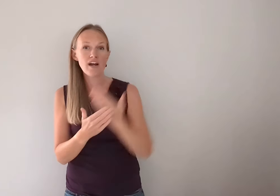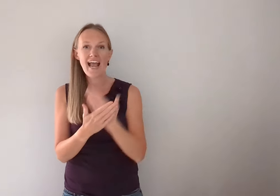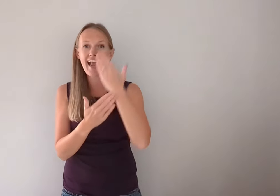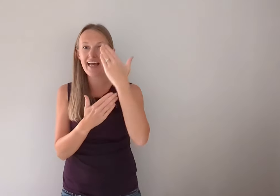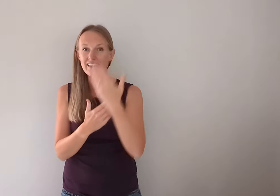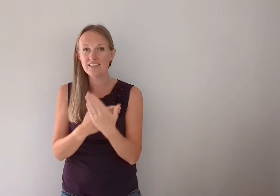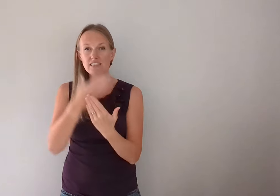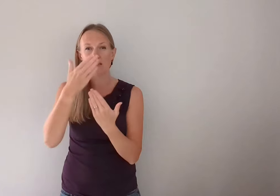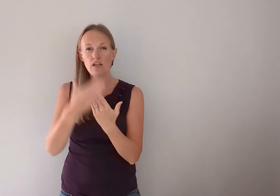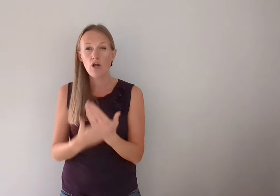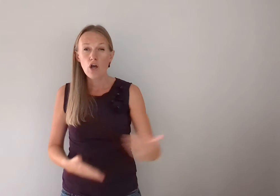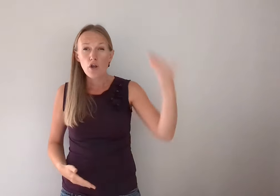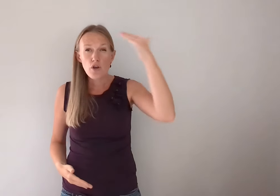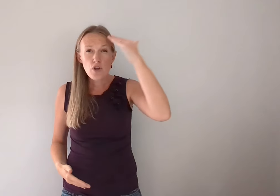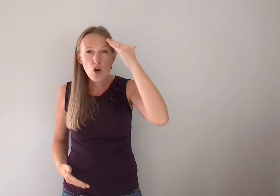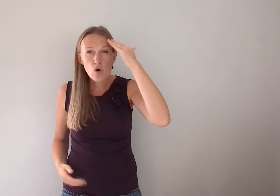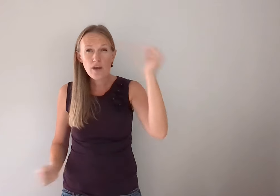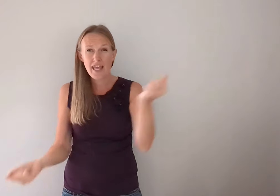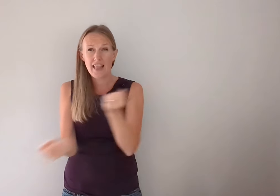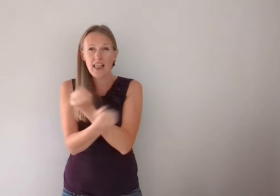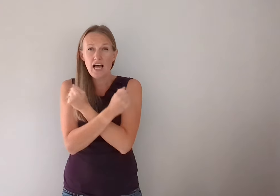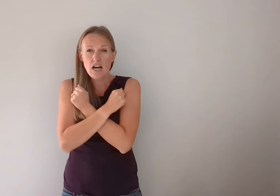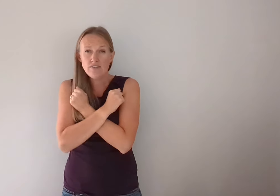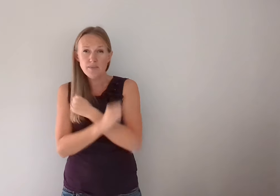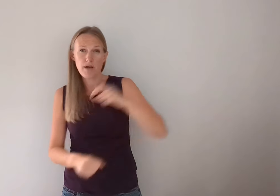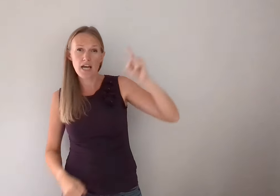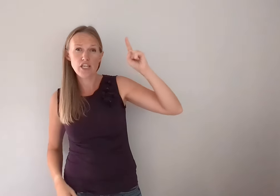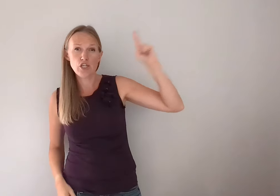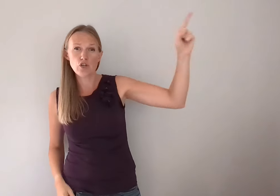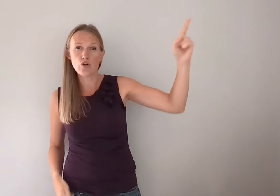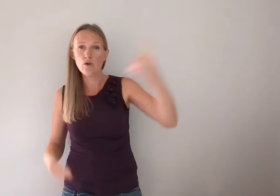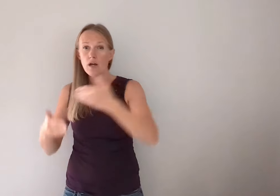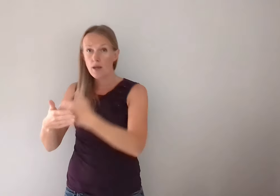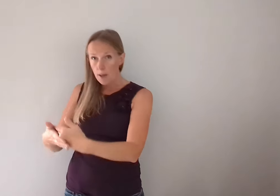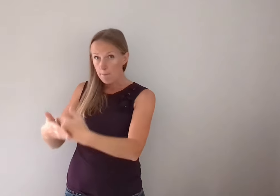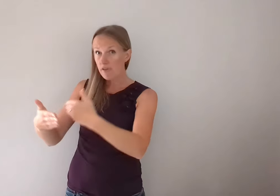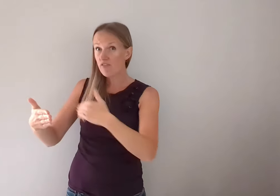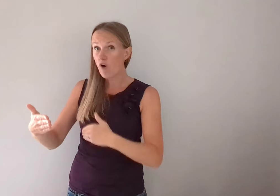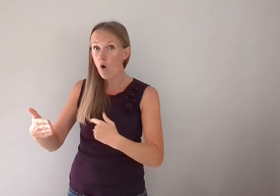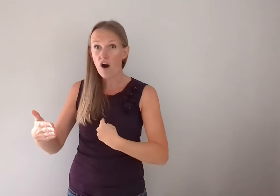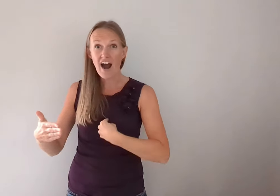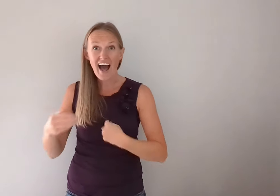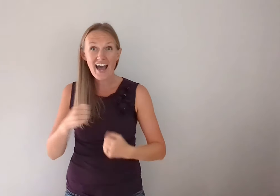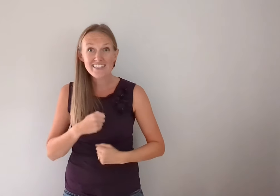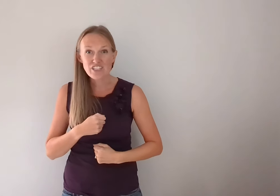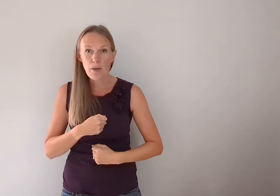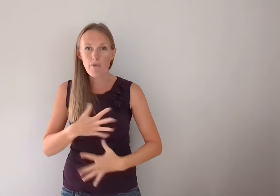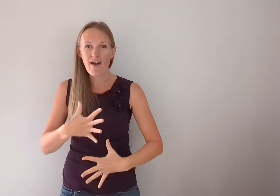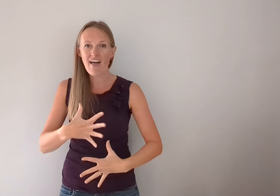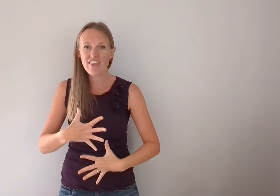hands. Known and loved by you. Before I took a breath.